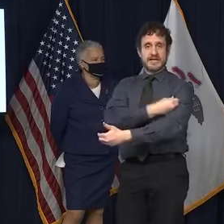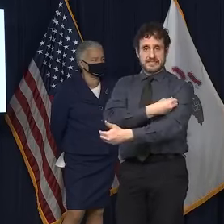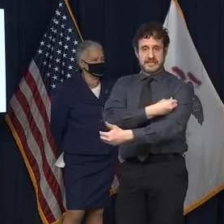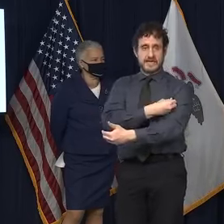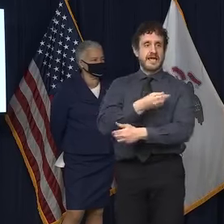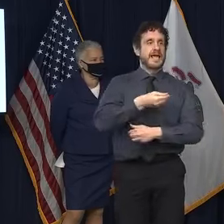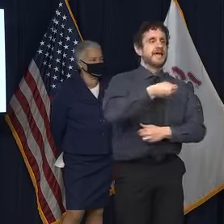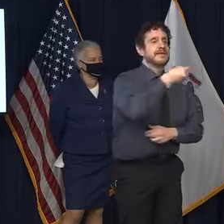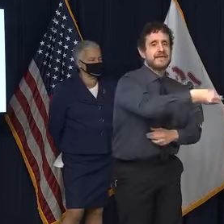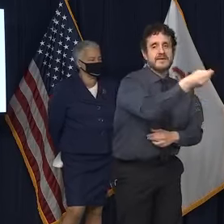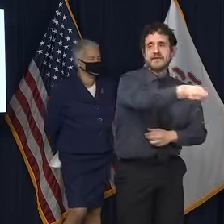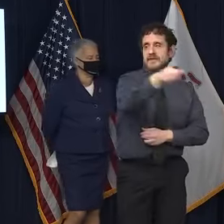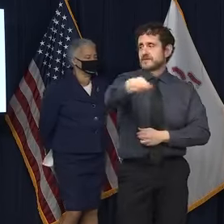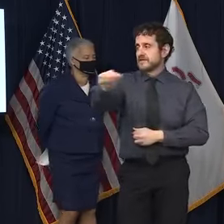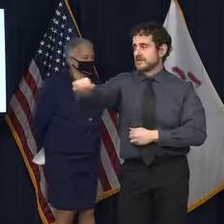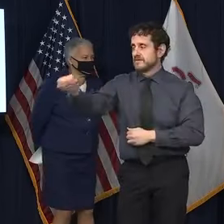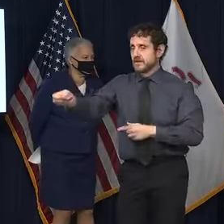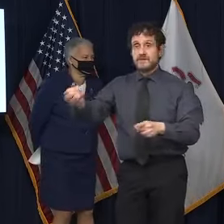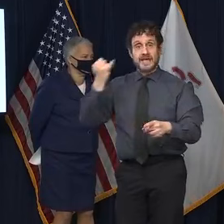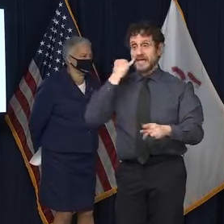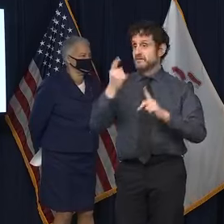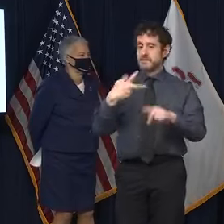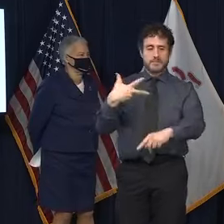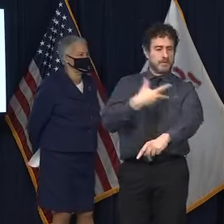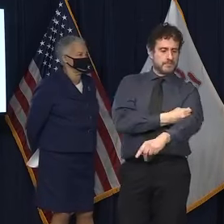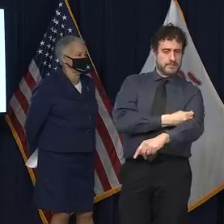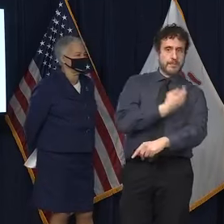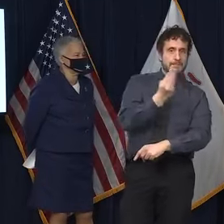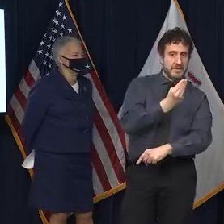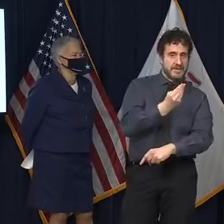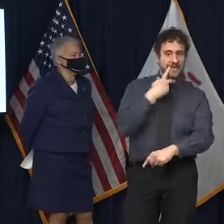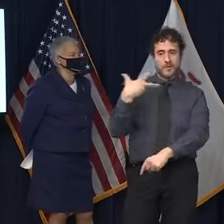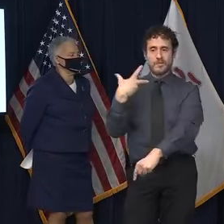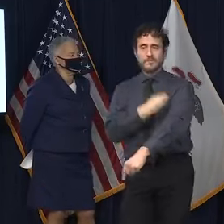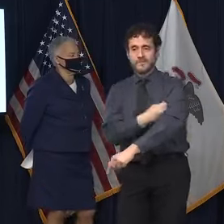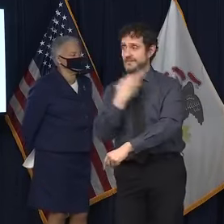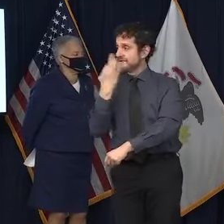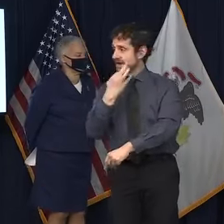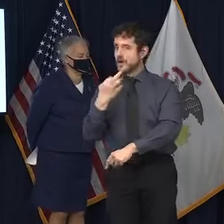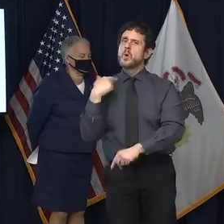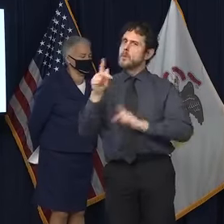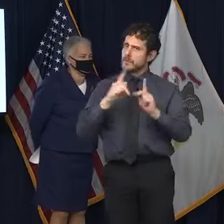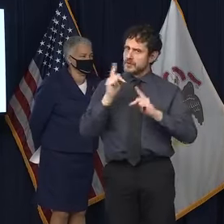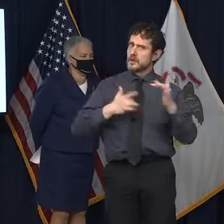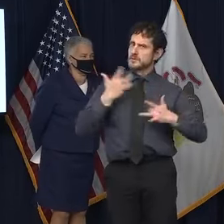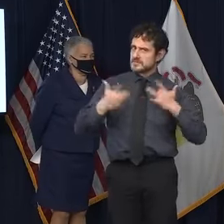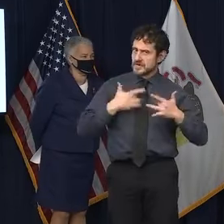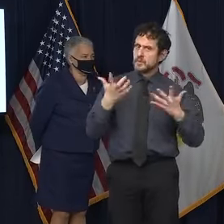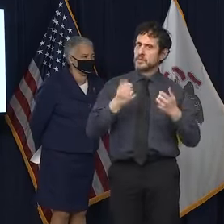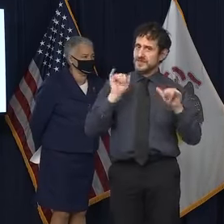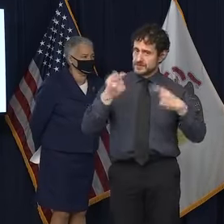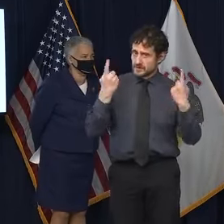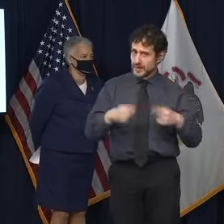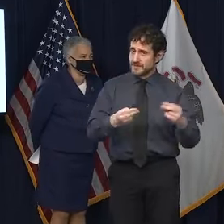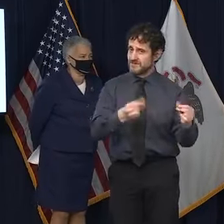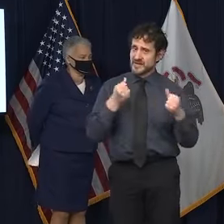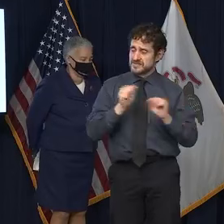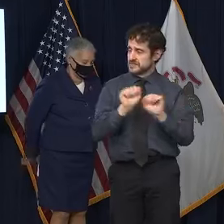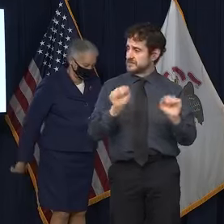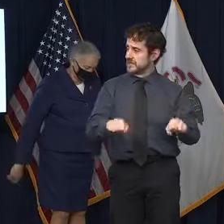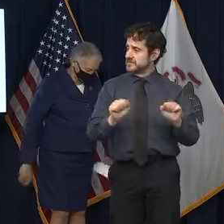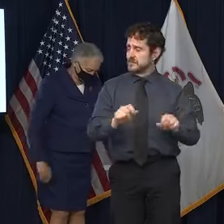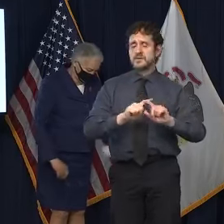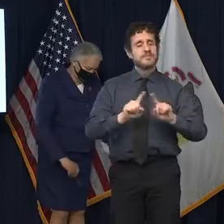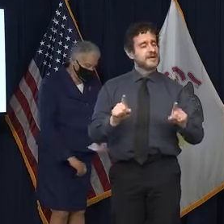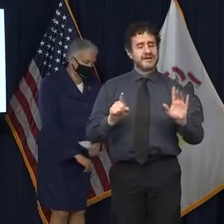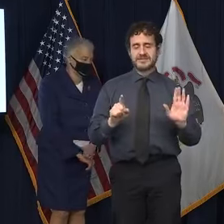end. So whether people get the vaccine on Monday or Friday, uh, of course there's excitement and we want it to happen as quickly as possible, but that's.